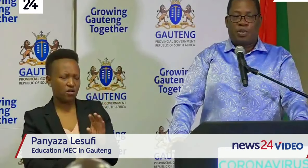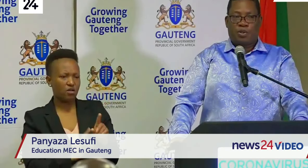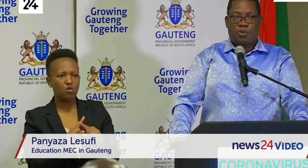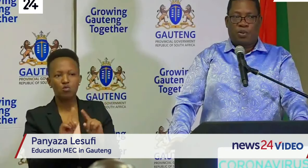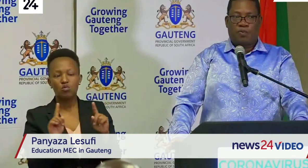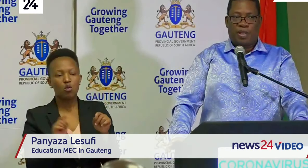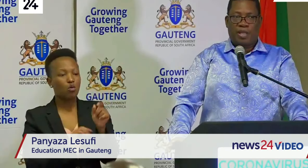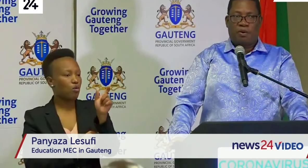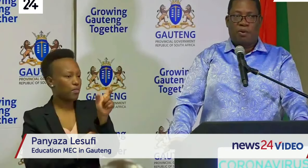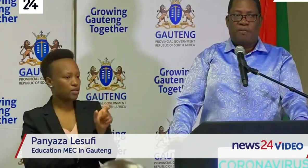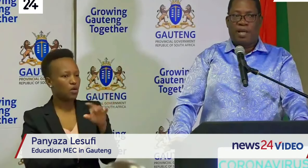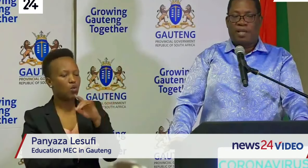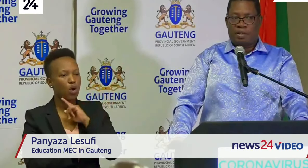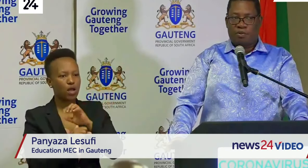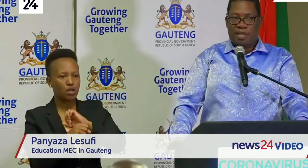our